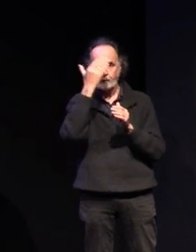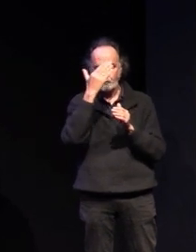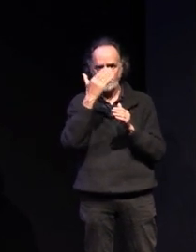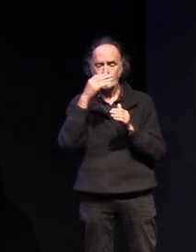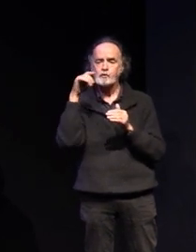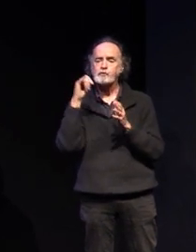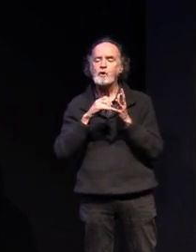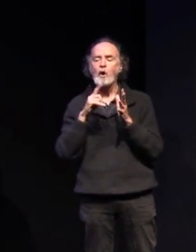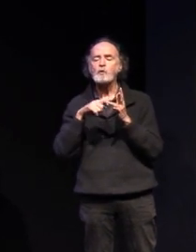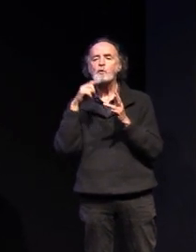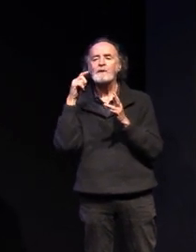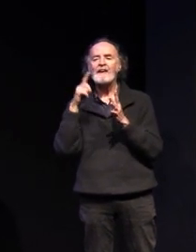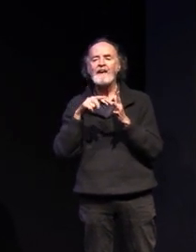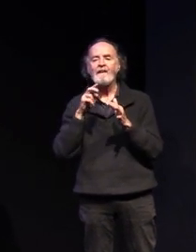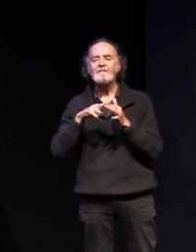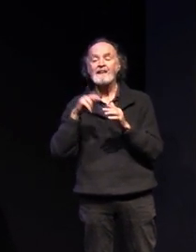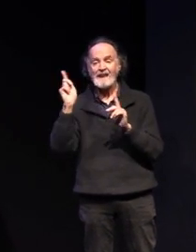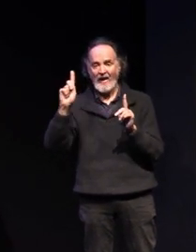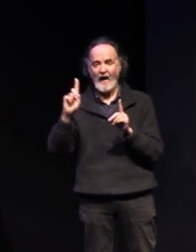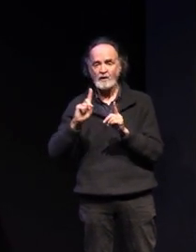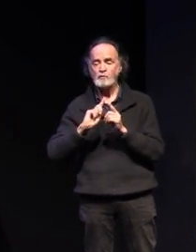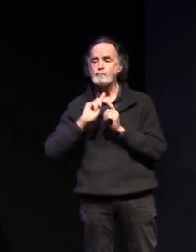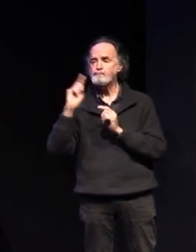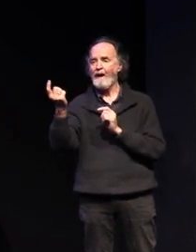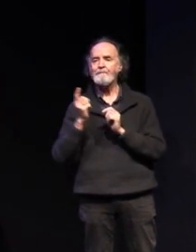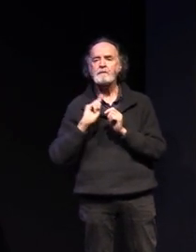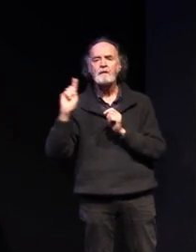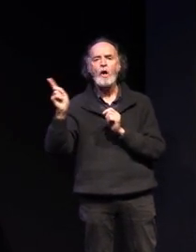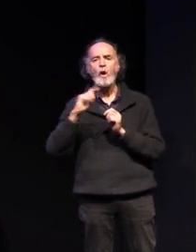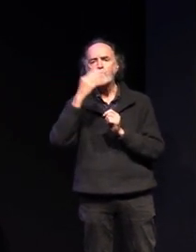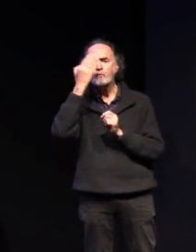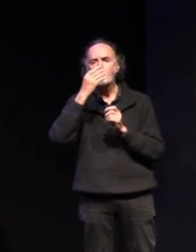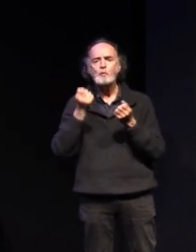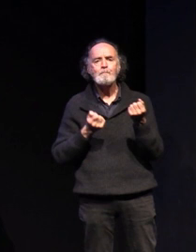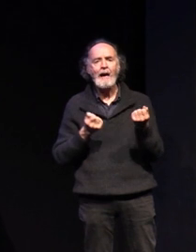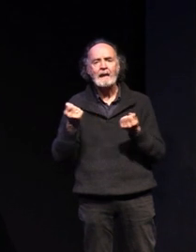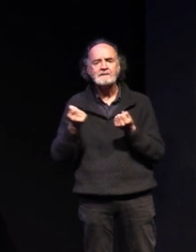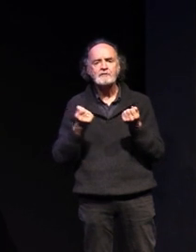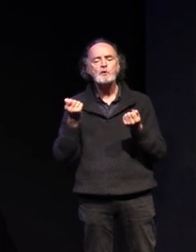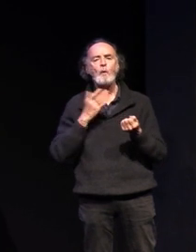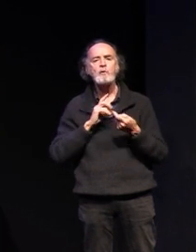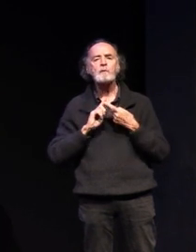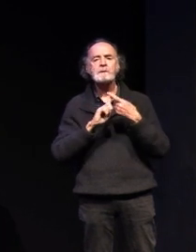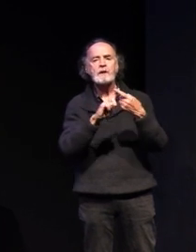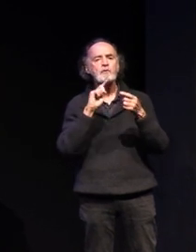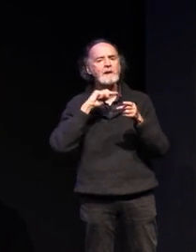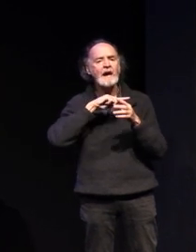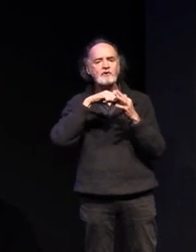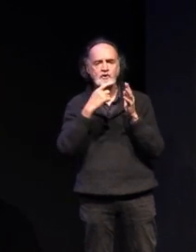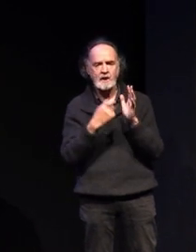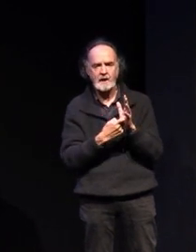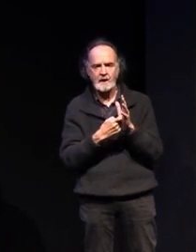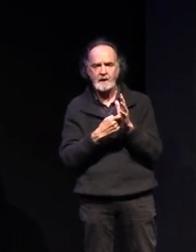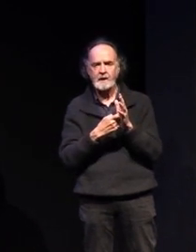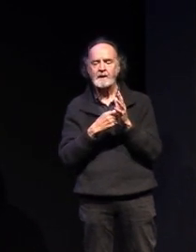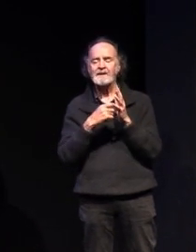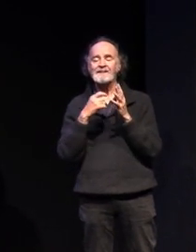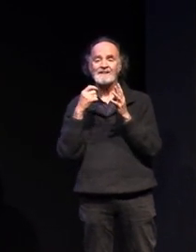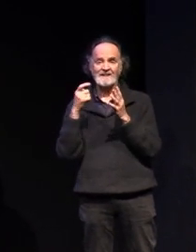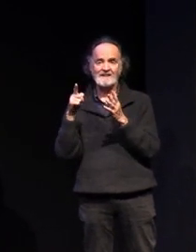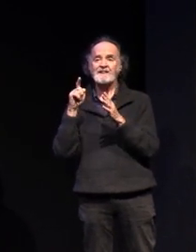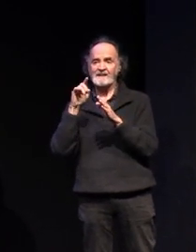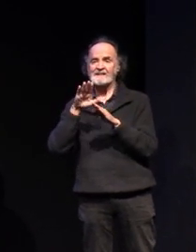application if you're currently traveling on a school bus and you wish to continue that the nature of you even though it's a setup